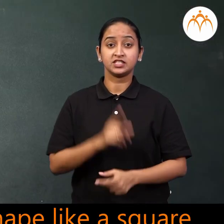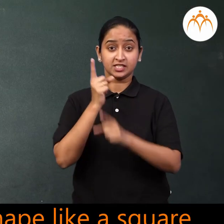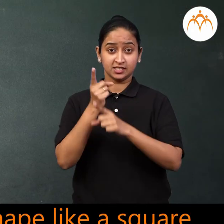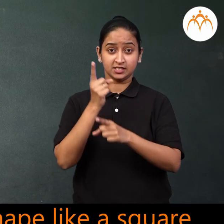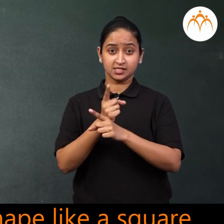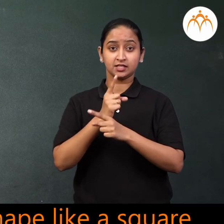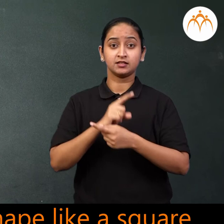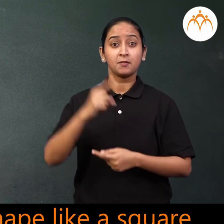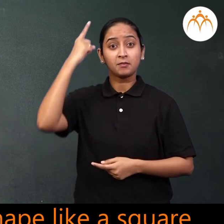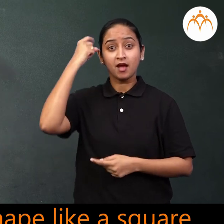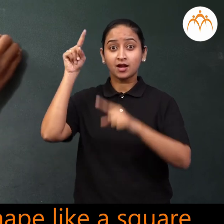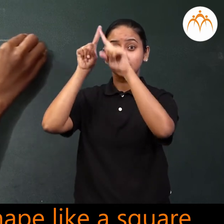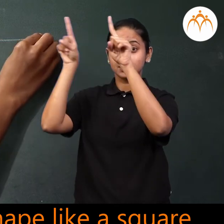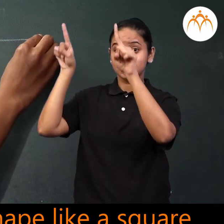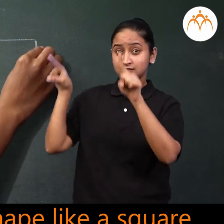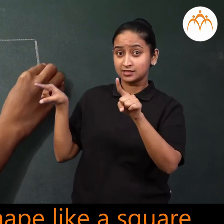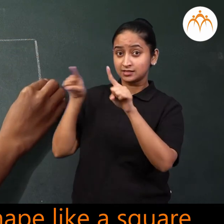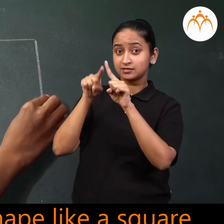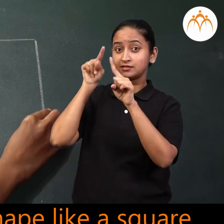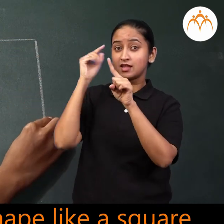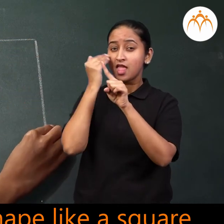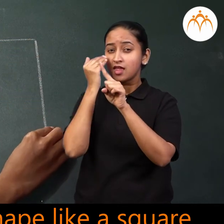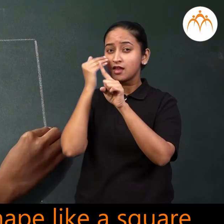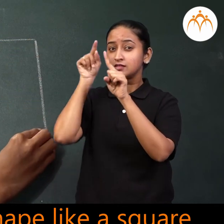Teacher drew a shape like a square on the blackboard.